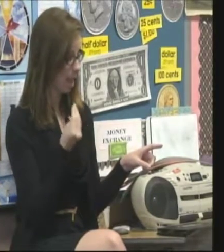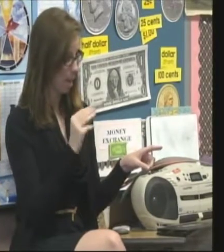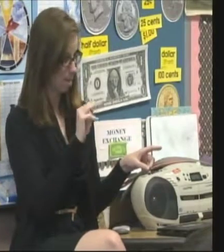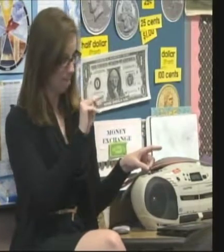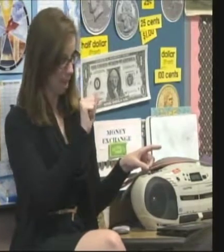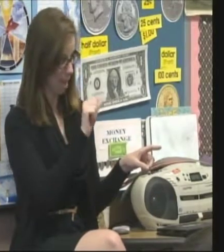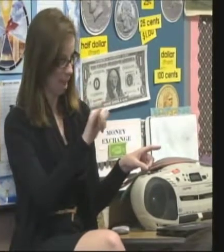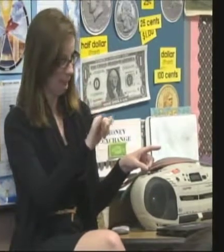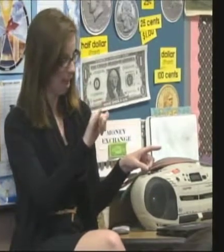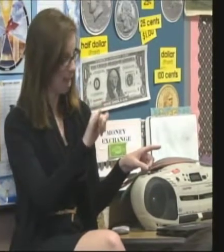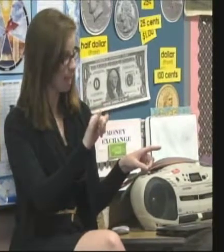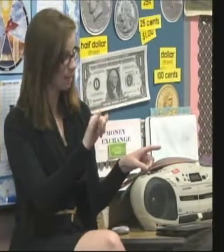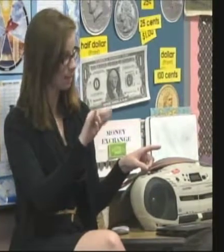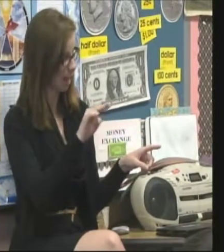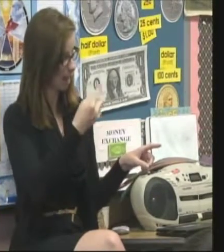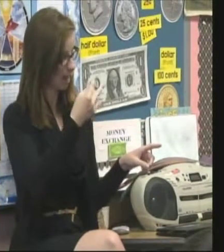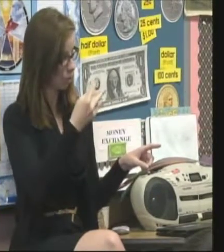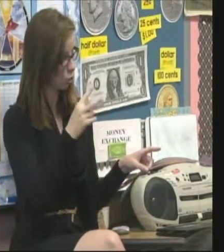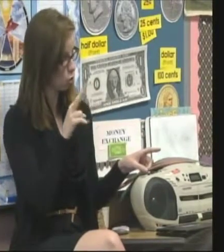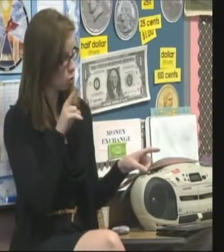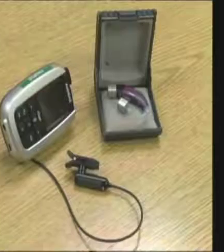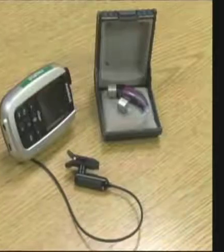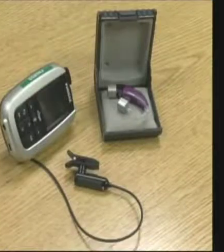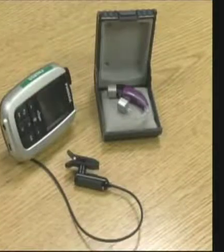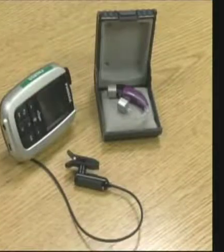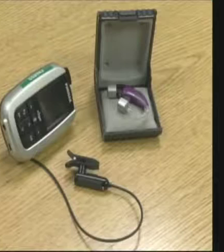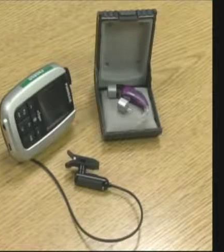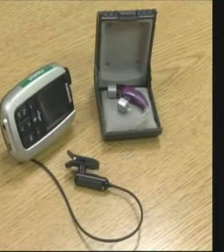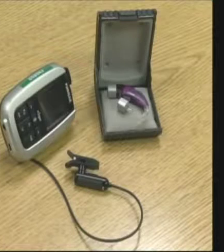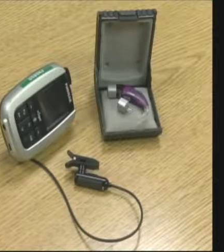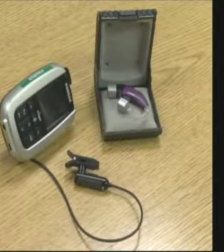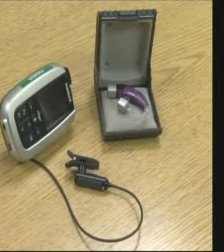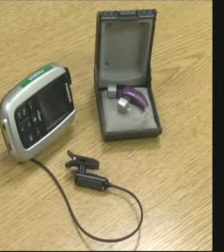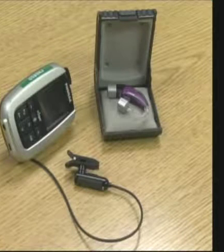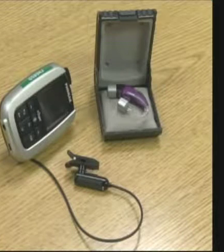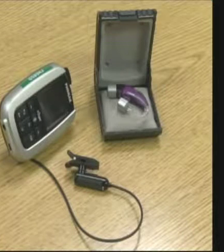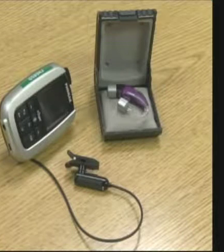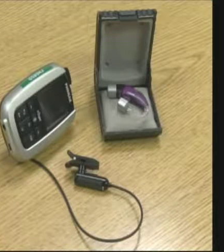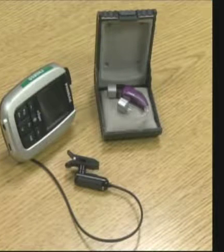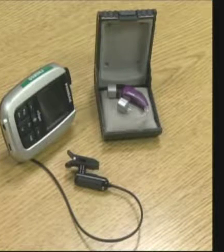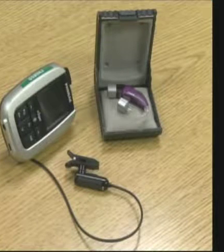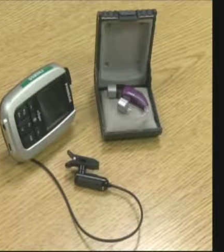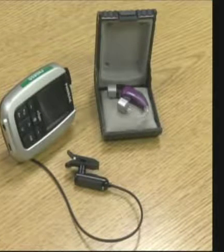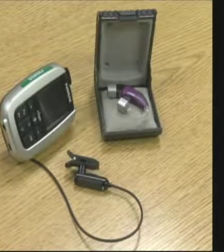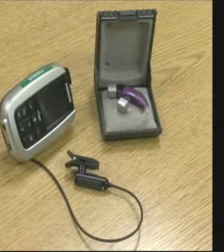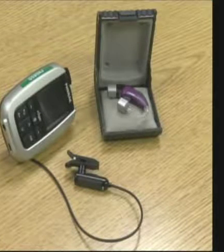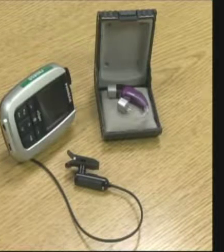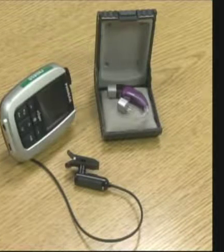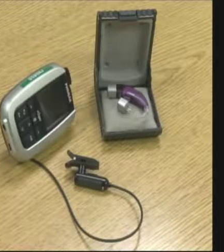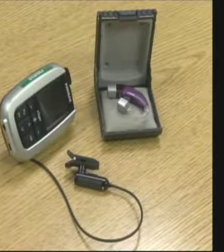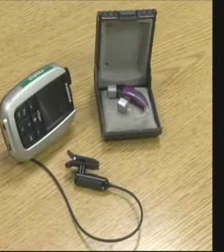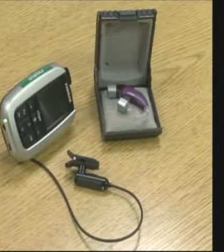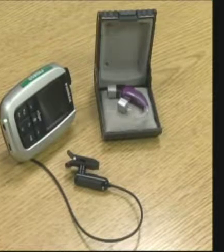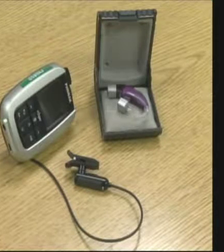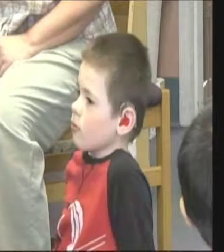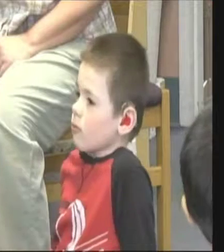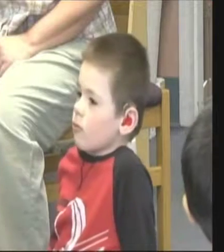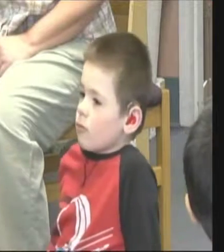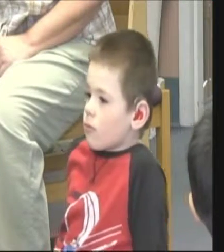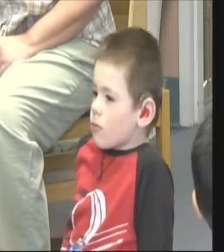peers. For a student's hard of hearing, each class is equipped with a microphone that the teacher wears which transmits his or her voice to the deaf or hard